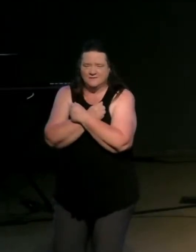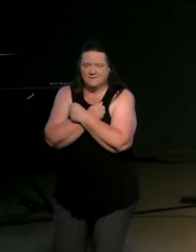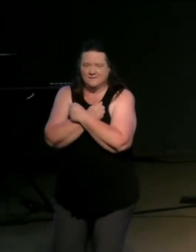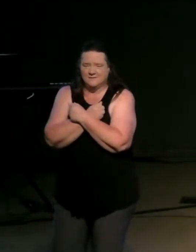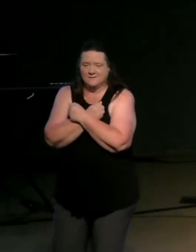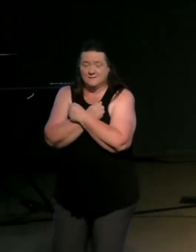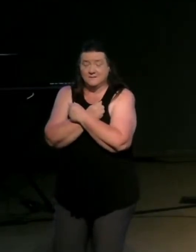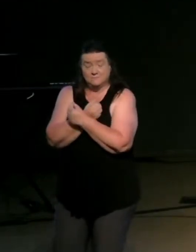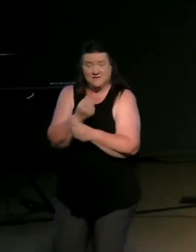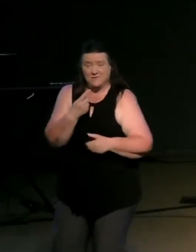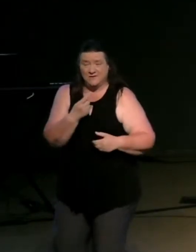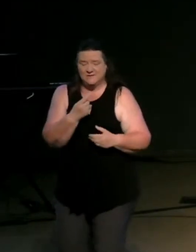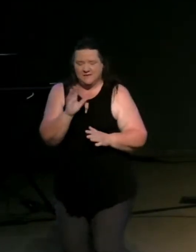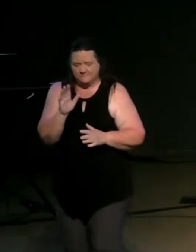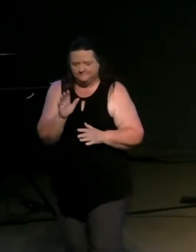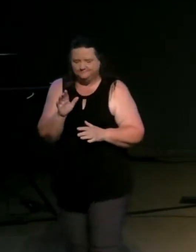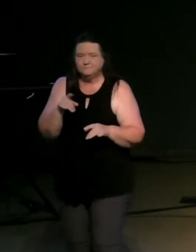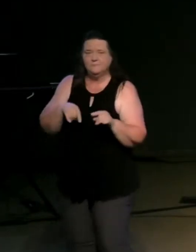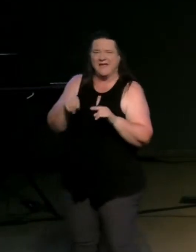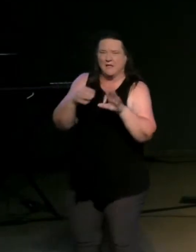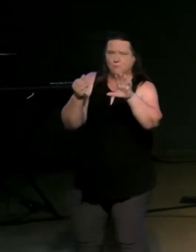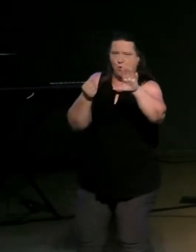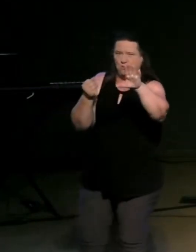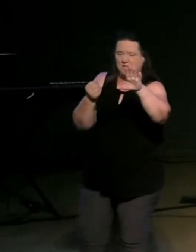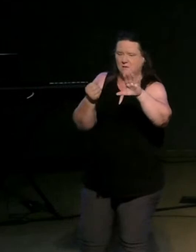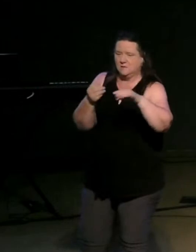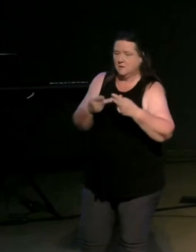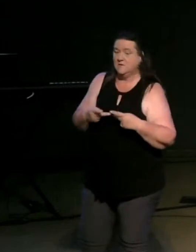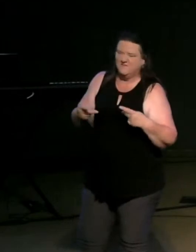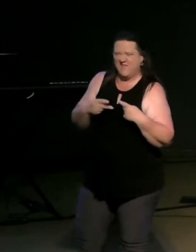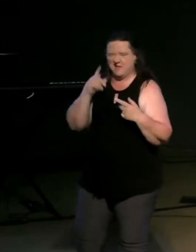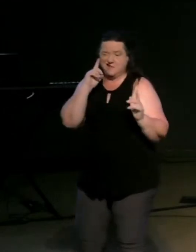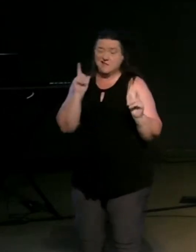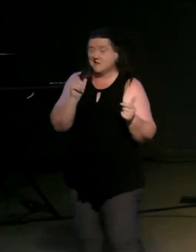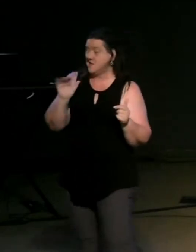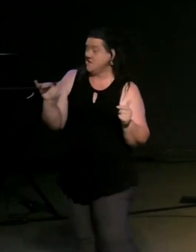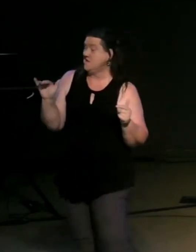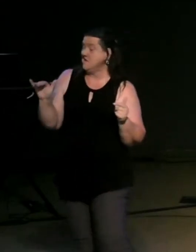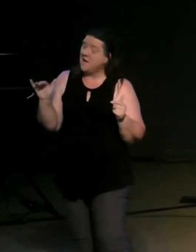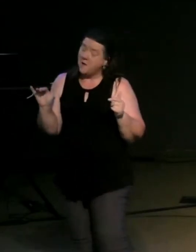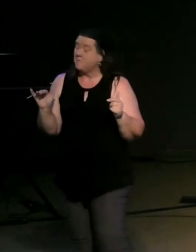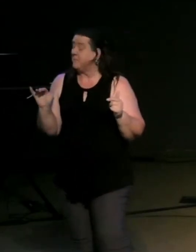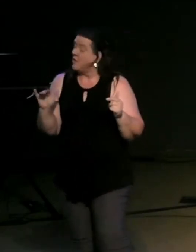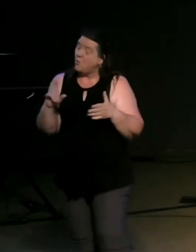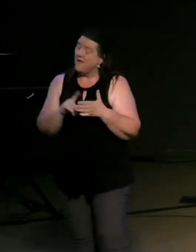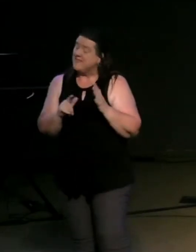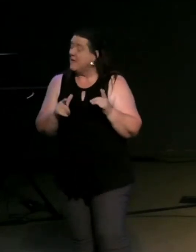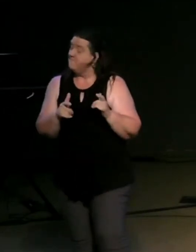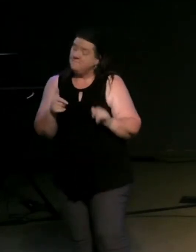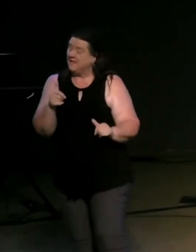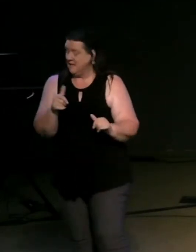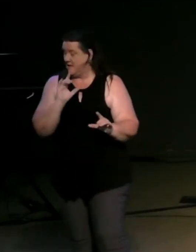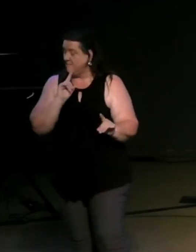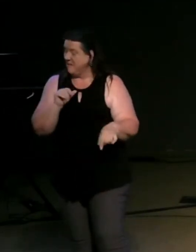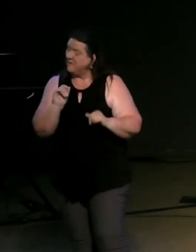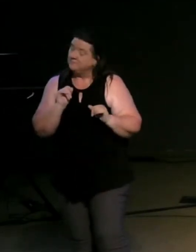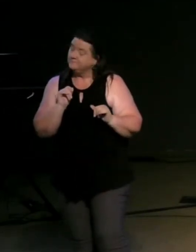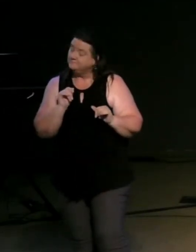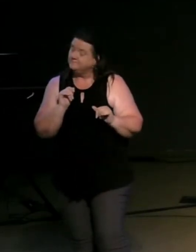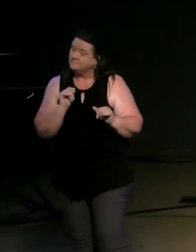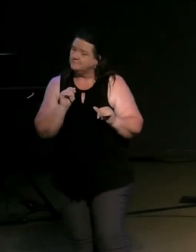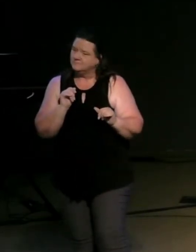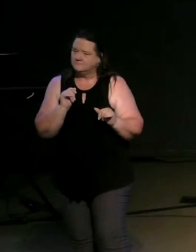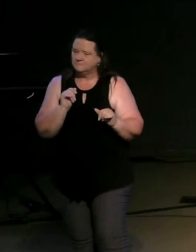pharisee before we get there hold on had caught the intent of god's love love the